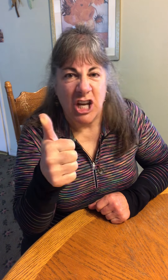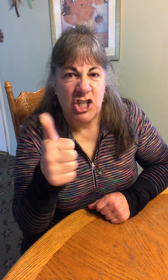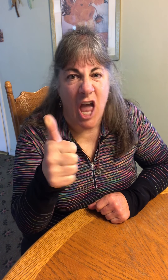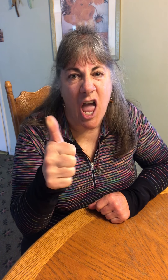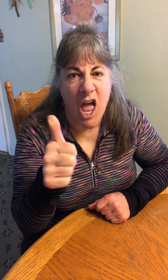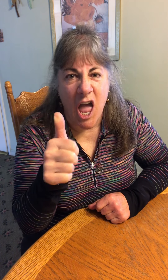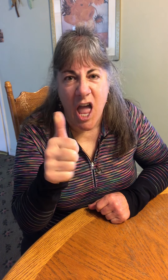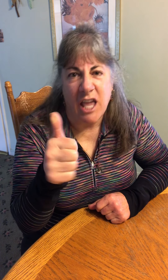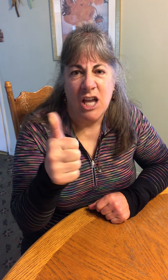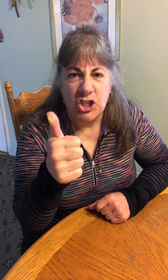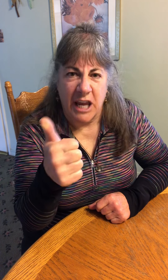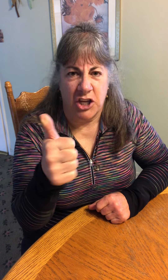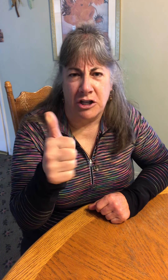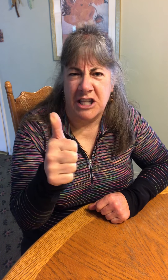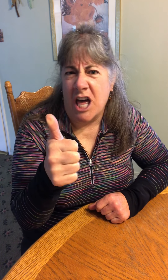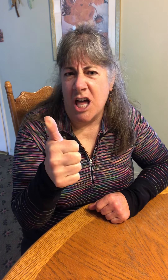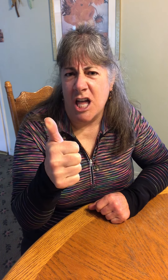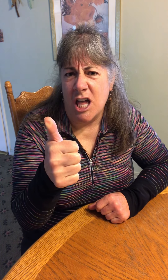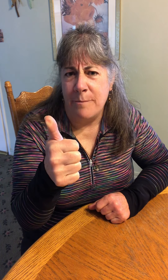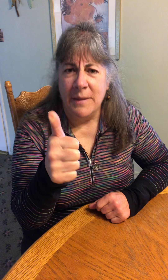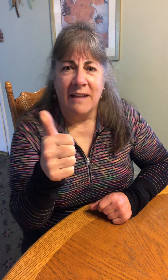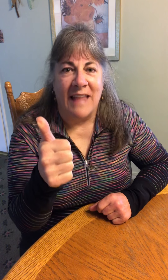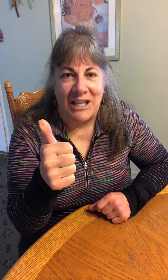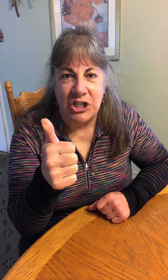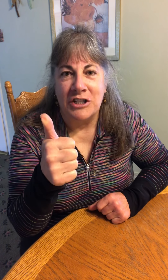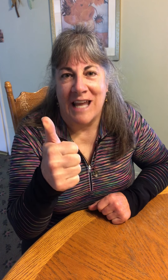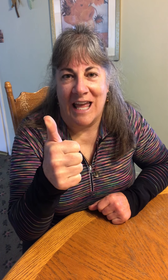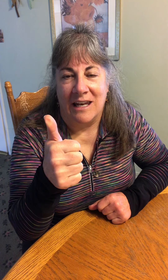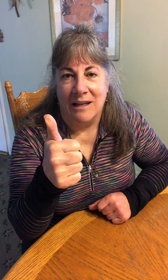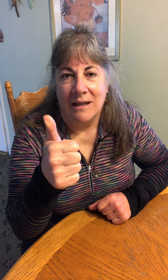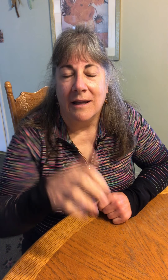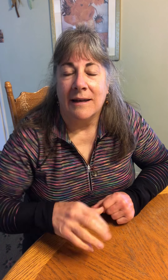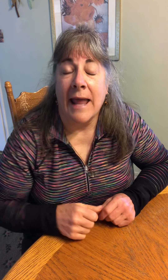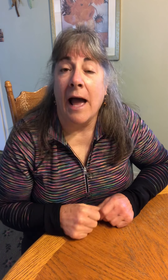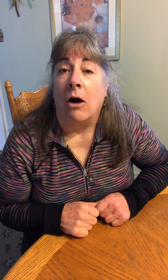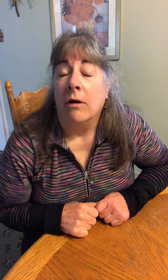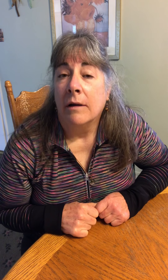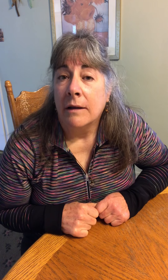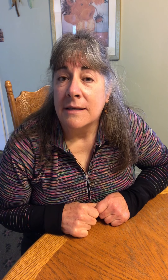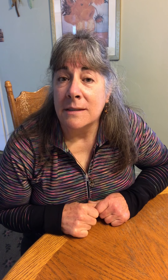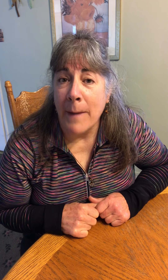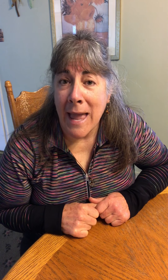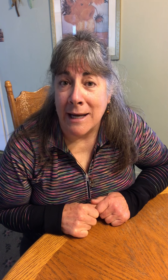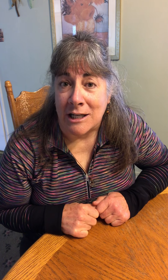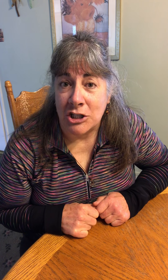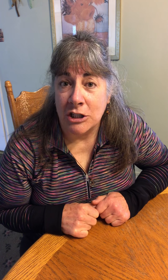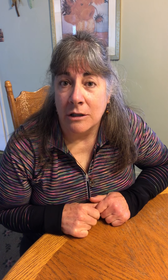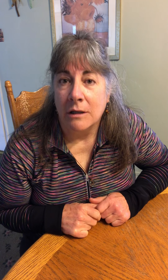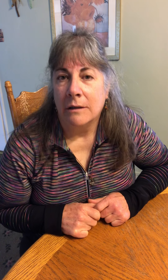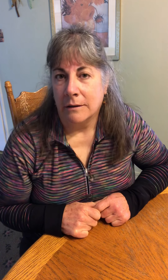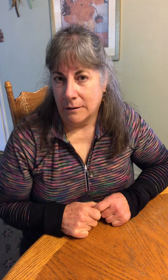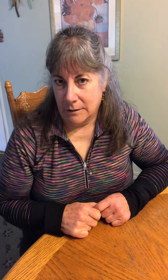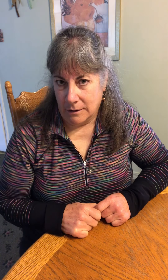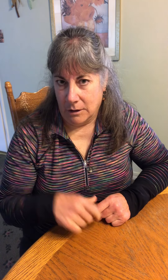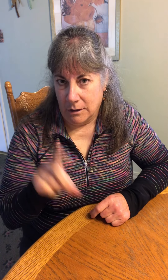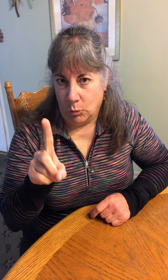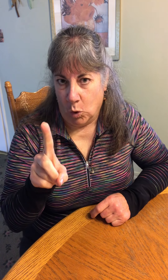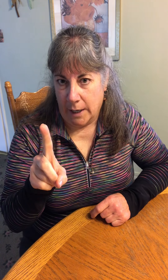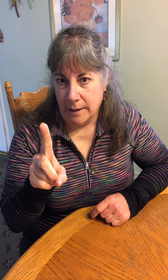shake, shake. Shake your thumb. That's your ten. Now, Spanish. One.